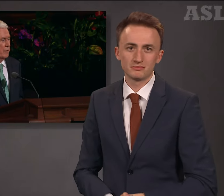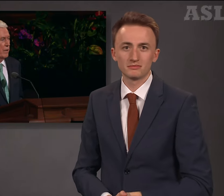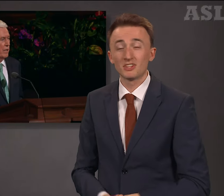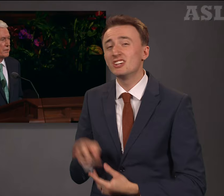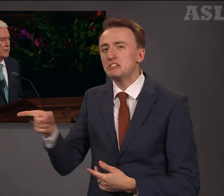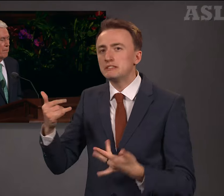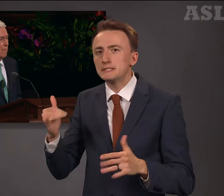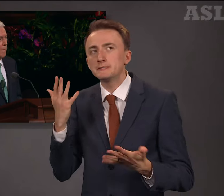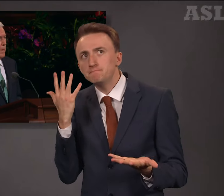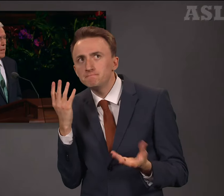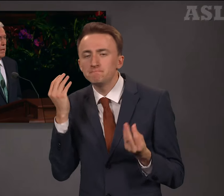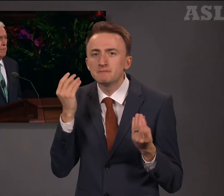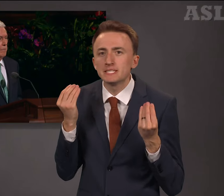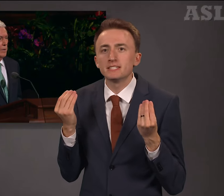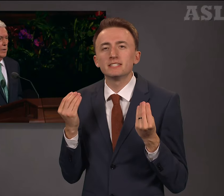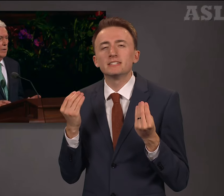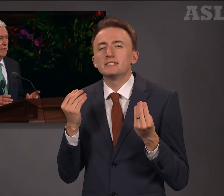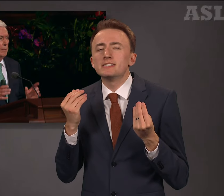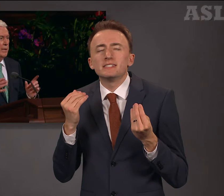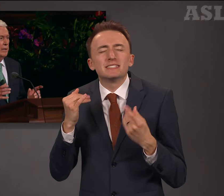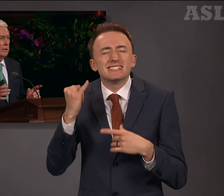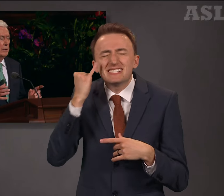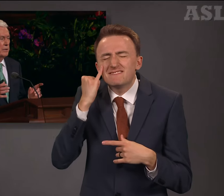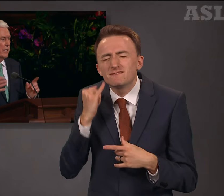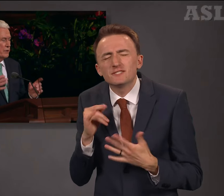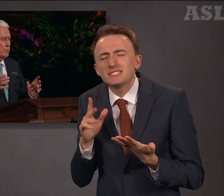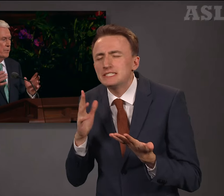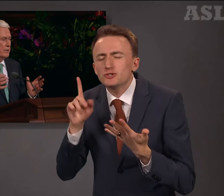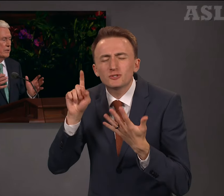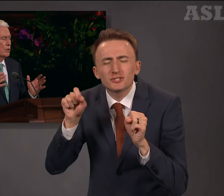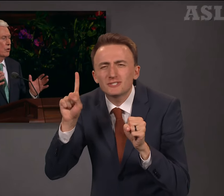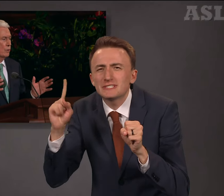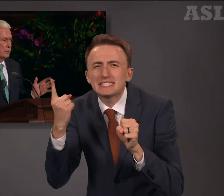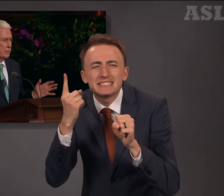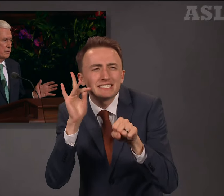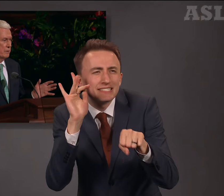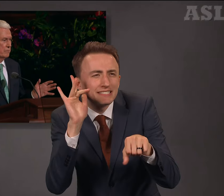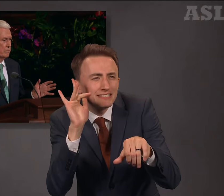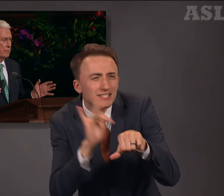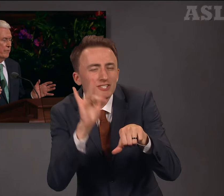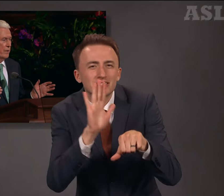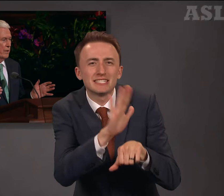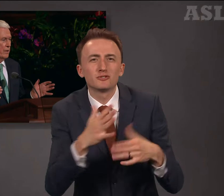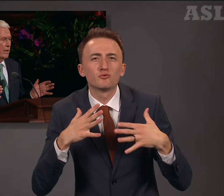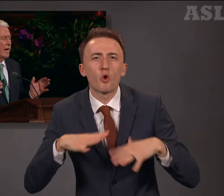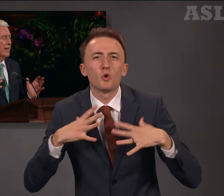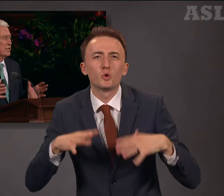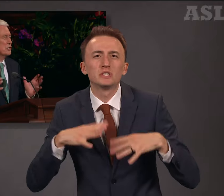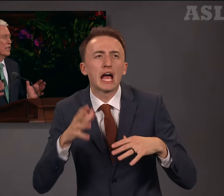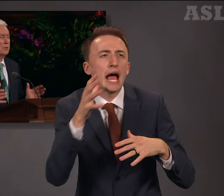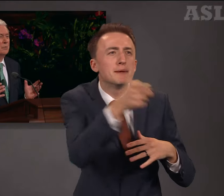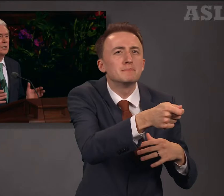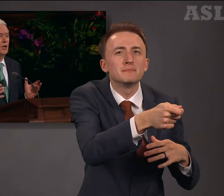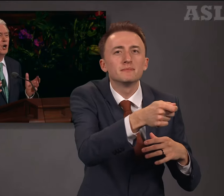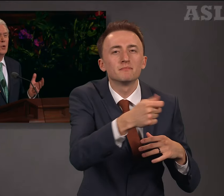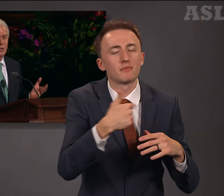thought, if I may touch but His clothes, I shall be whole.